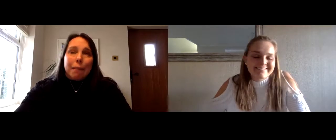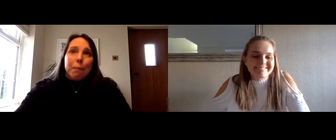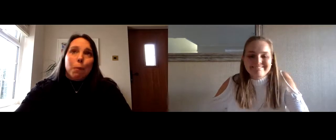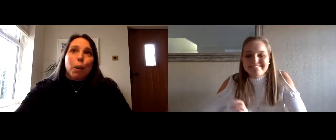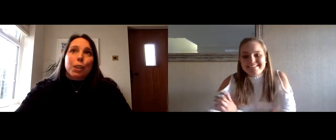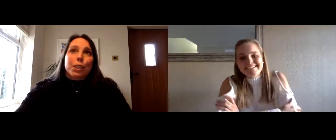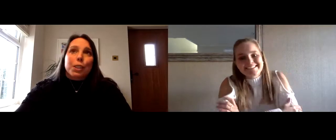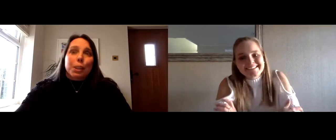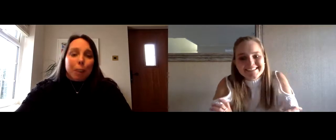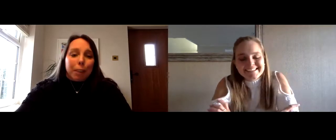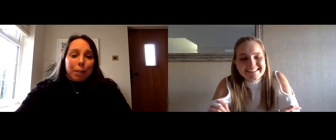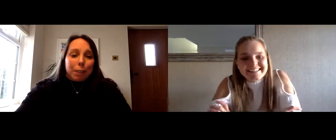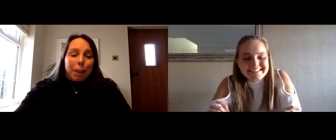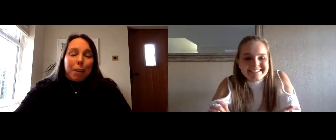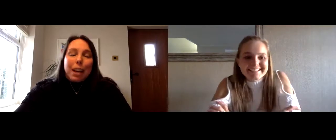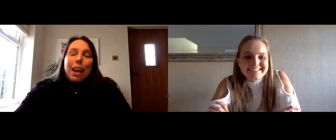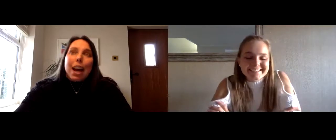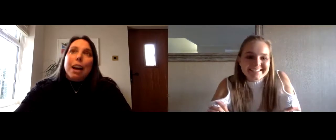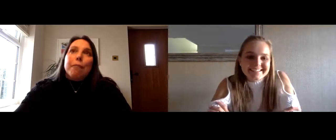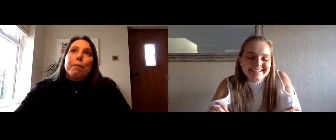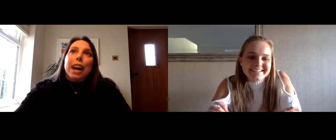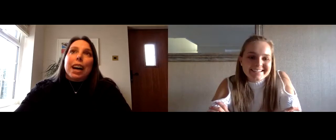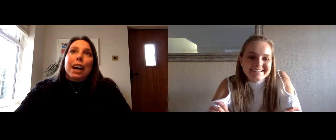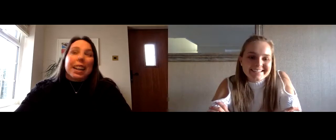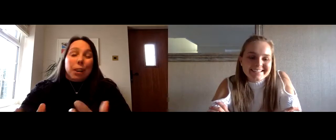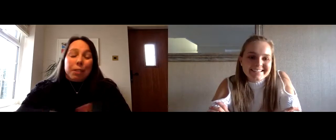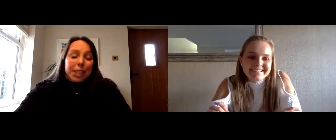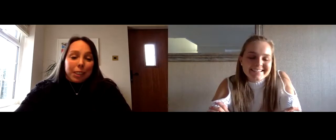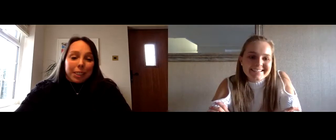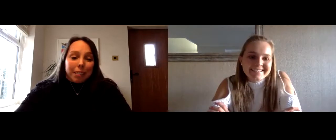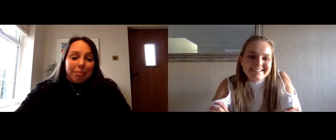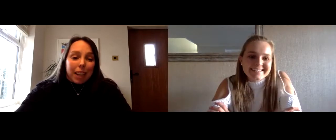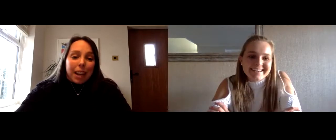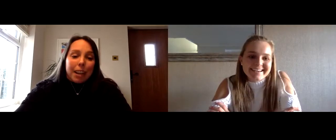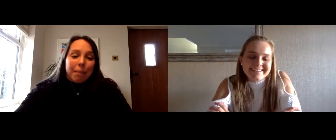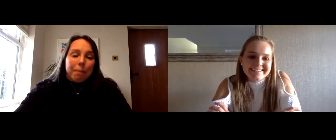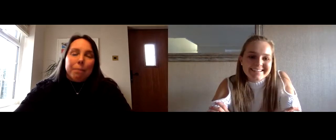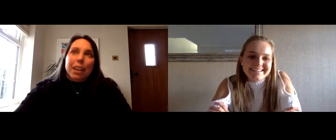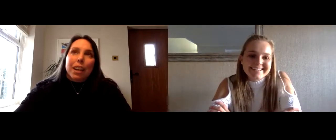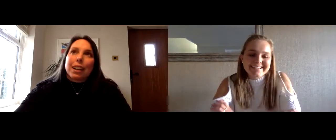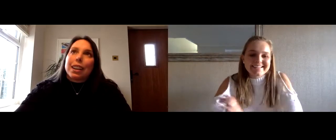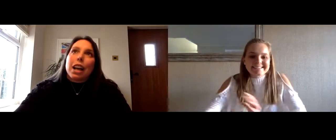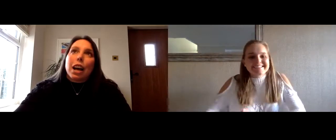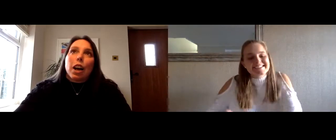um was a dream come true um and then obviously london um